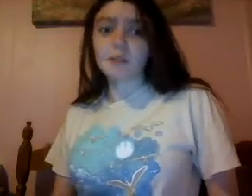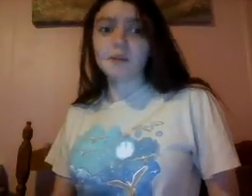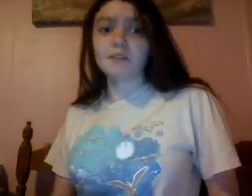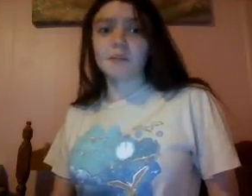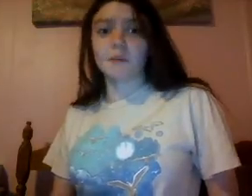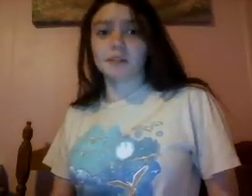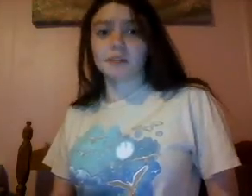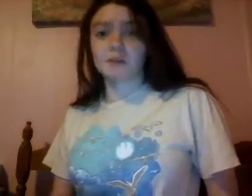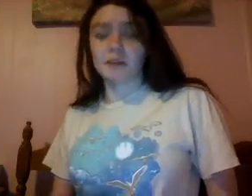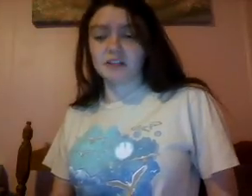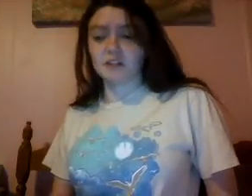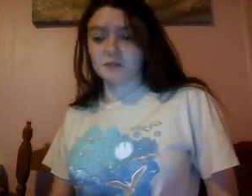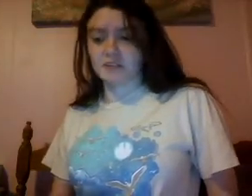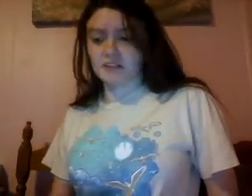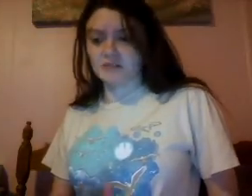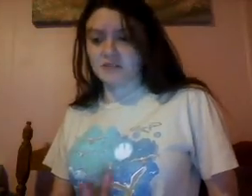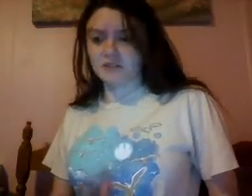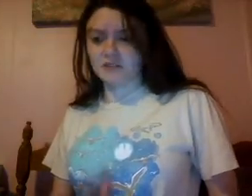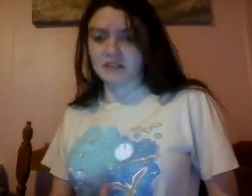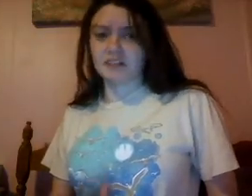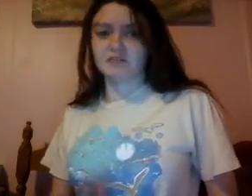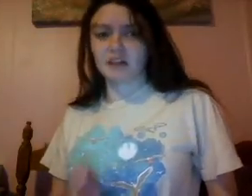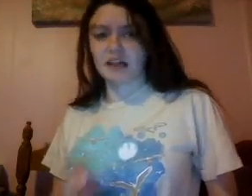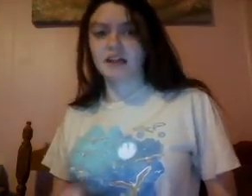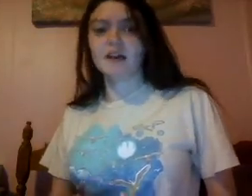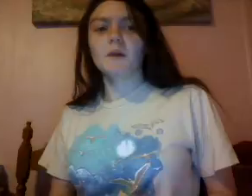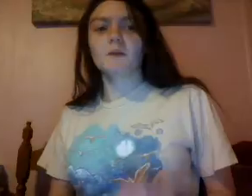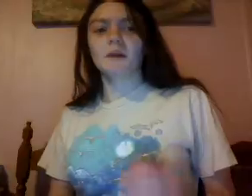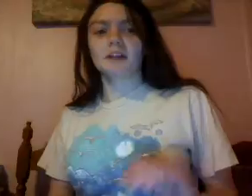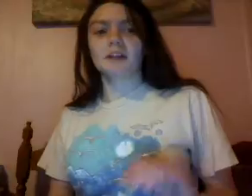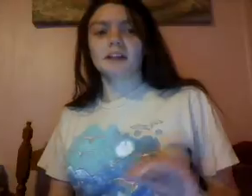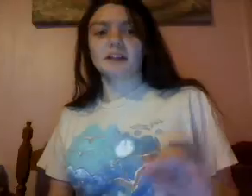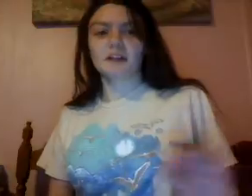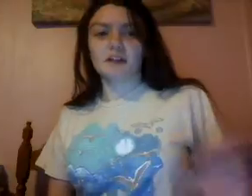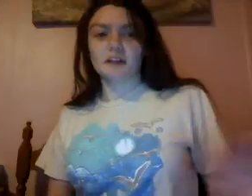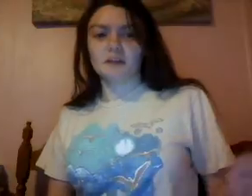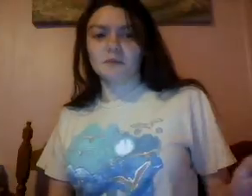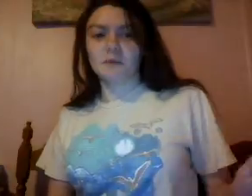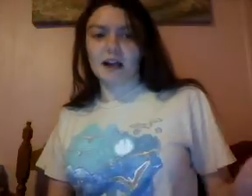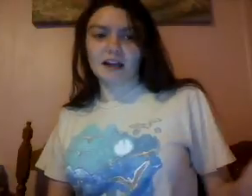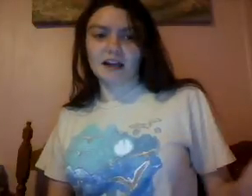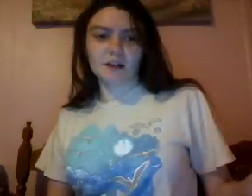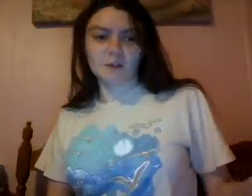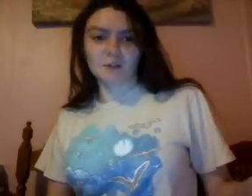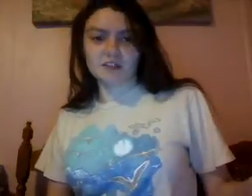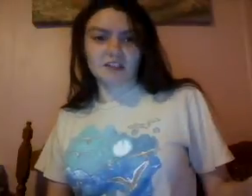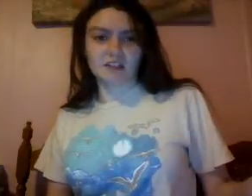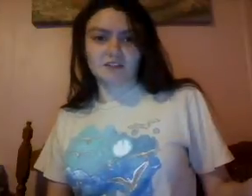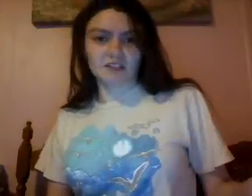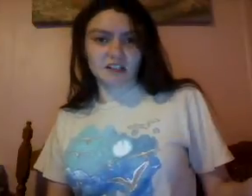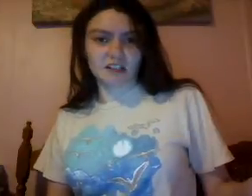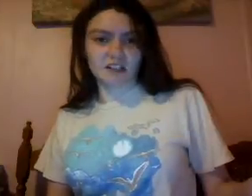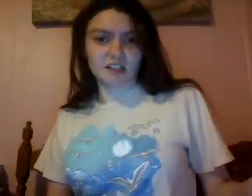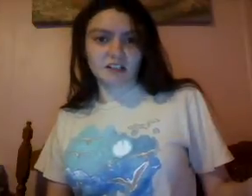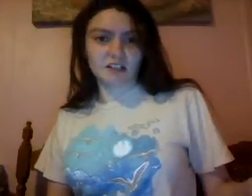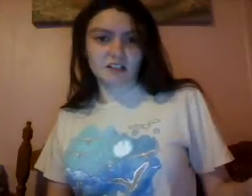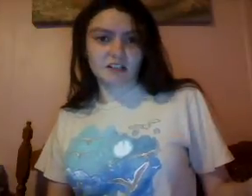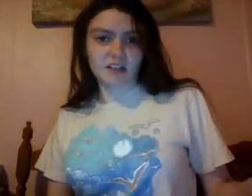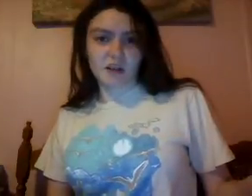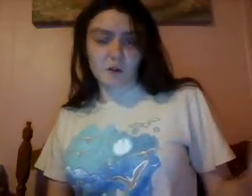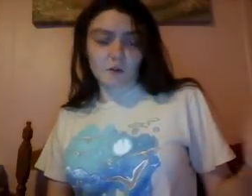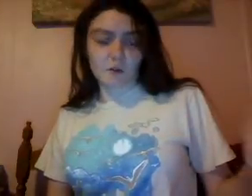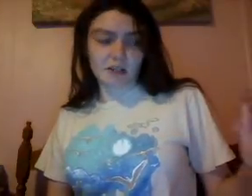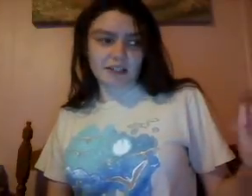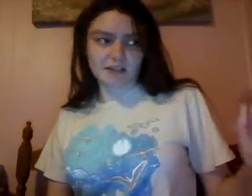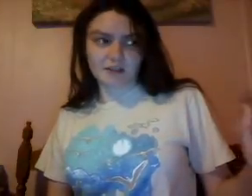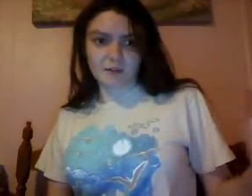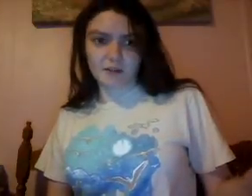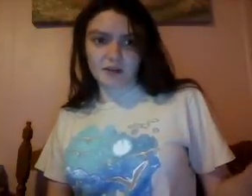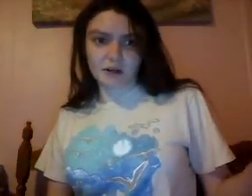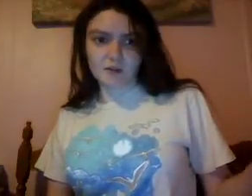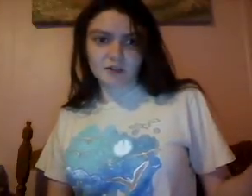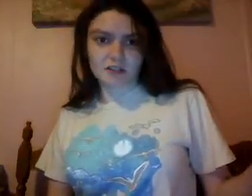don't give up on your main stories that you feel you need to write. But like, your backup ones that aren't really good, when I give up on those,